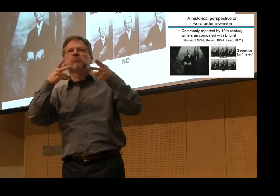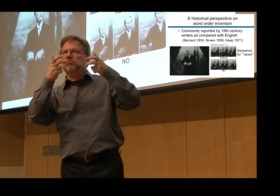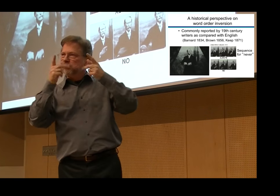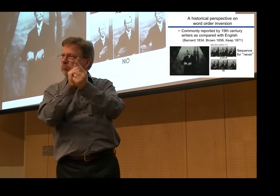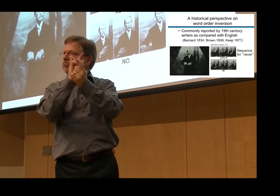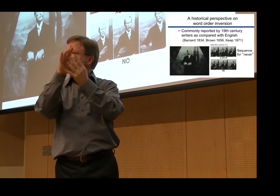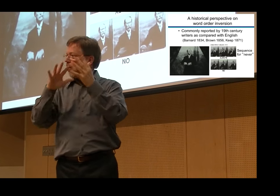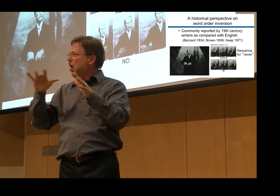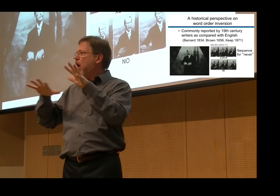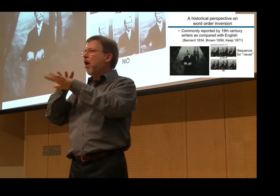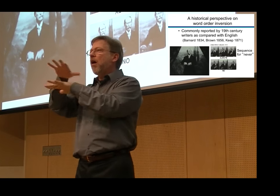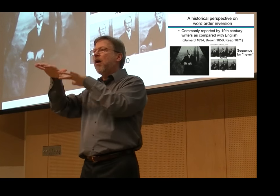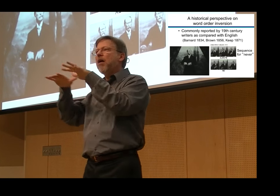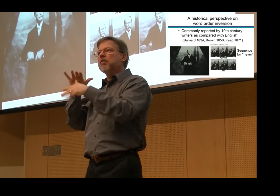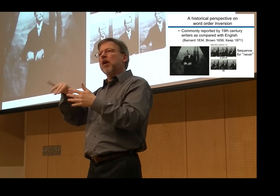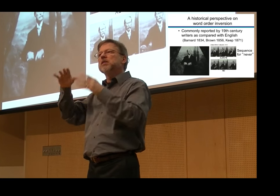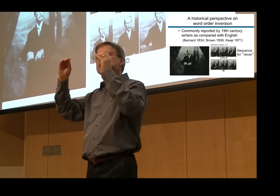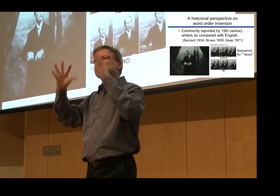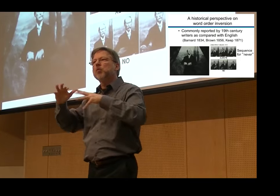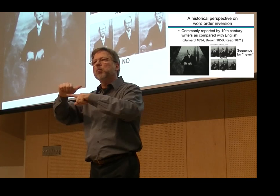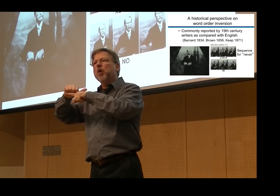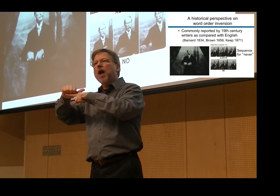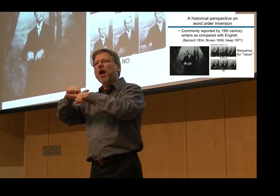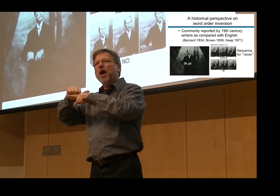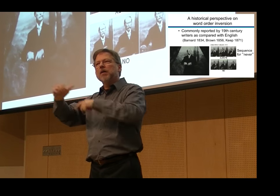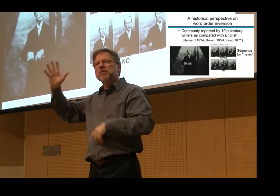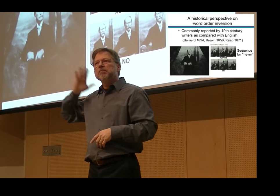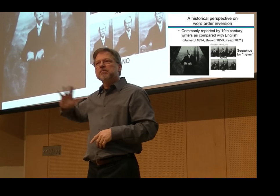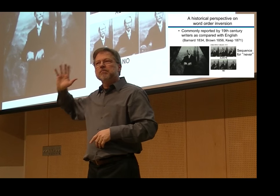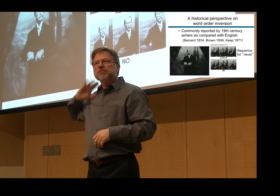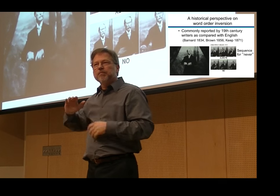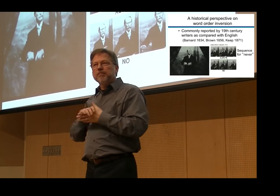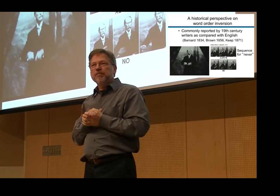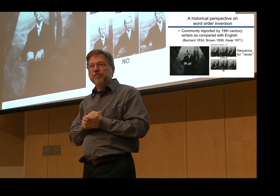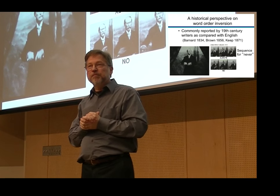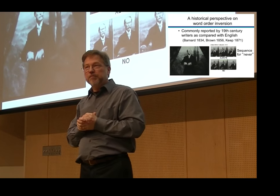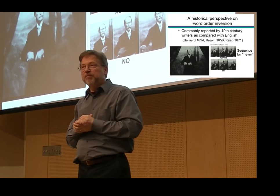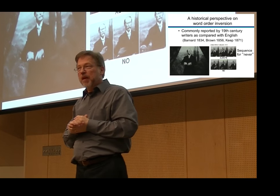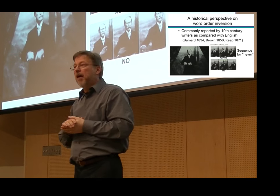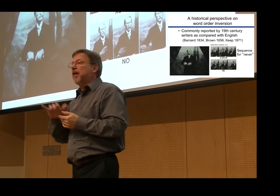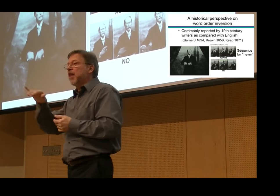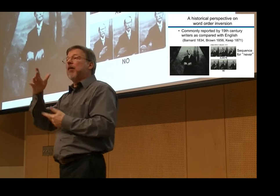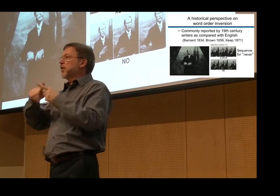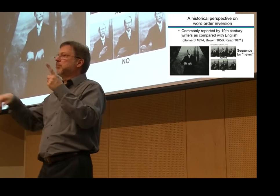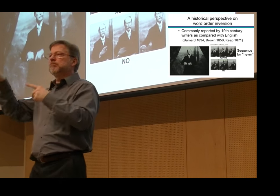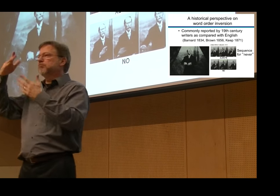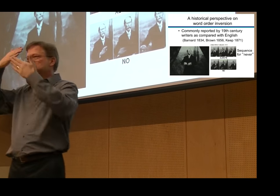school and they all learned sign from Claire. He became the mentor. This was the teacher training program, if